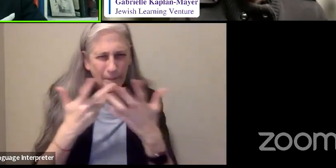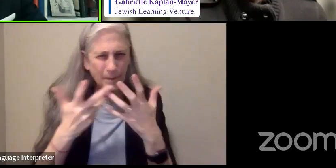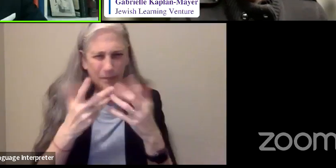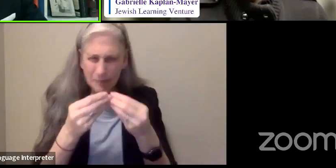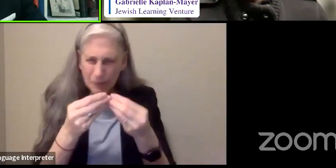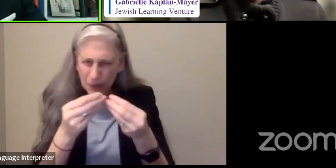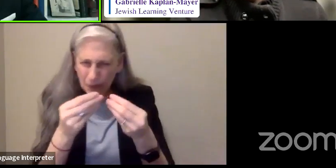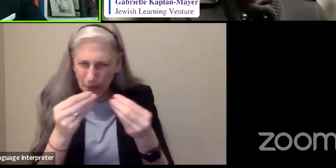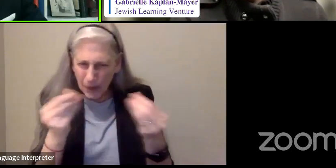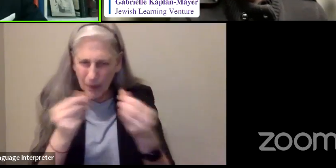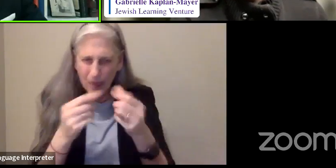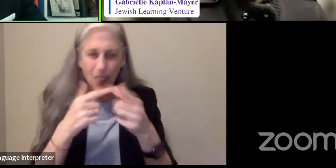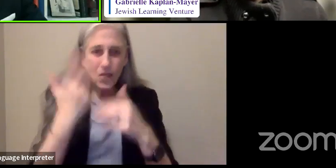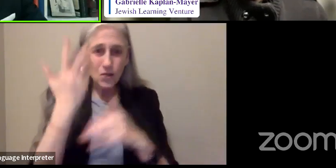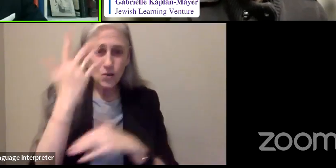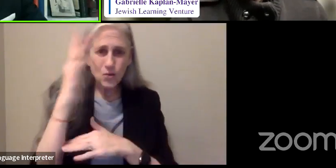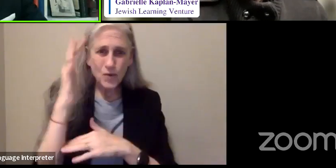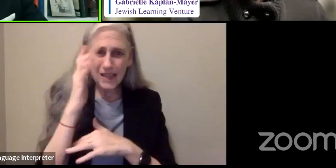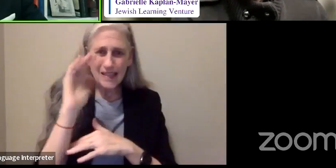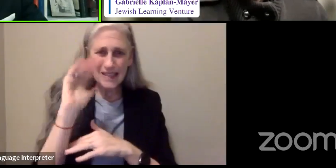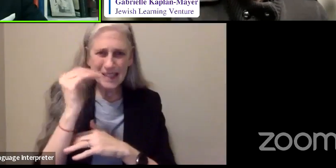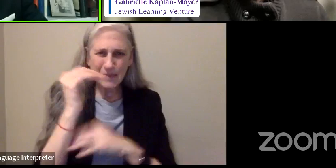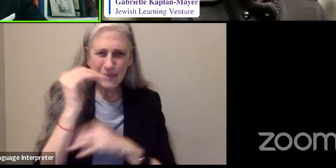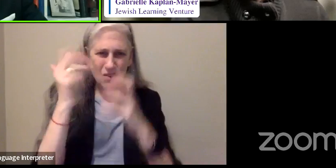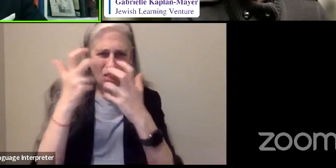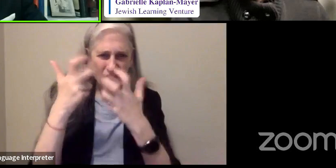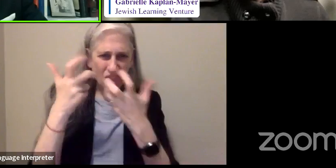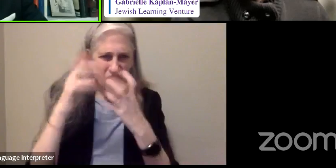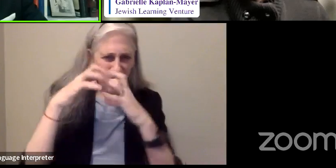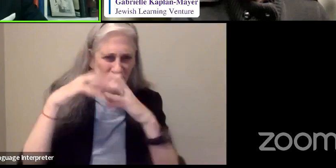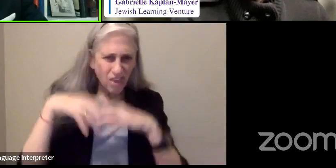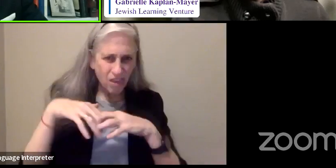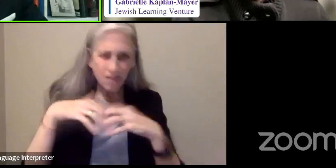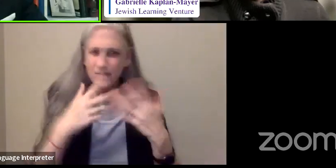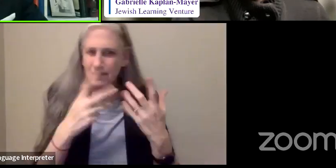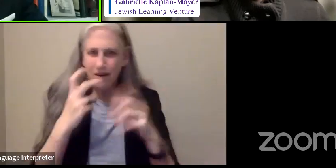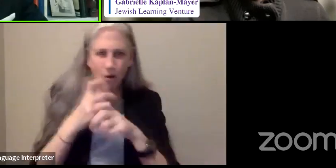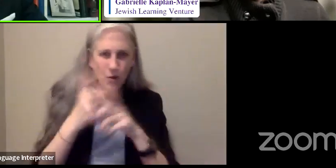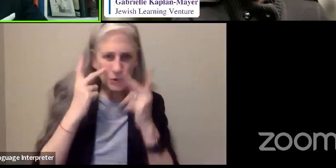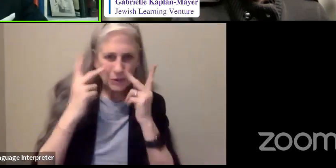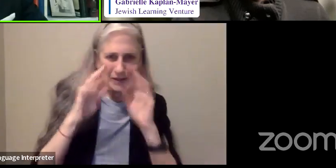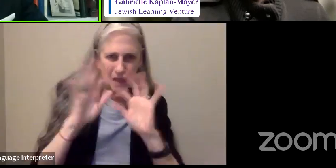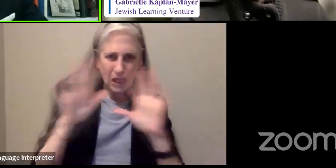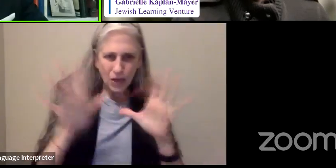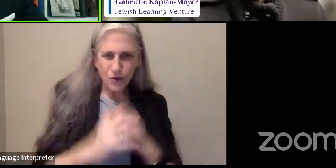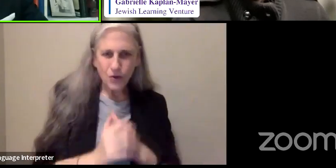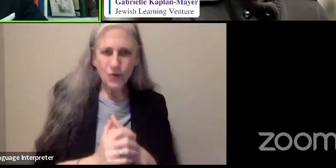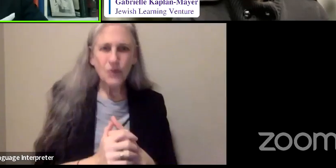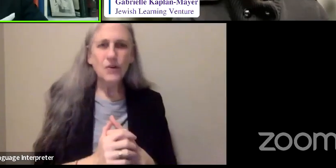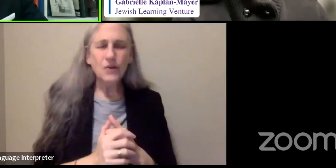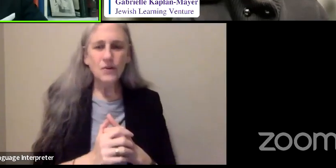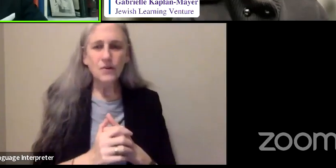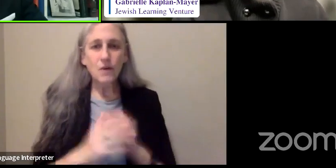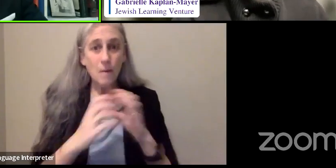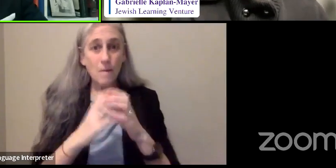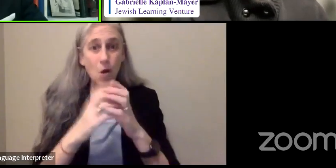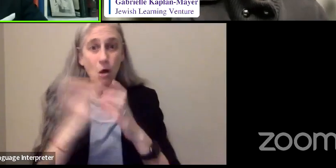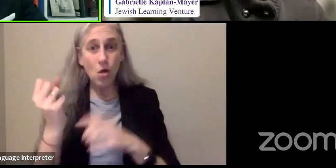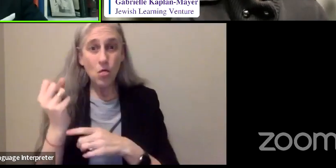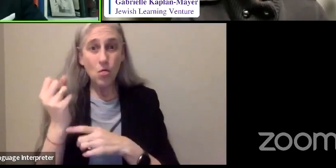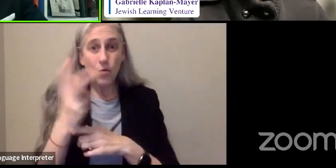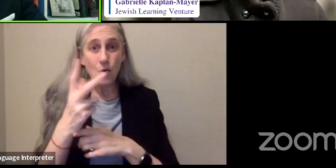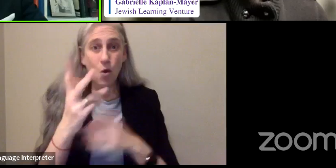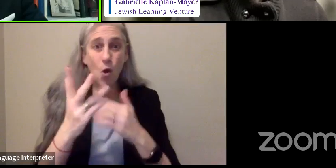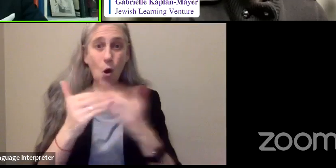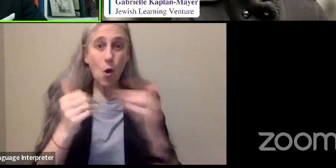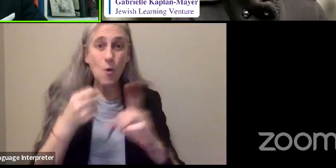And the trees seemed to come apart. I threw a ball and almost hit